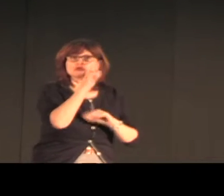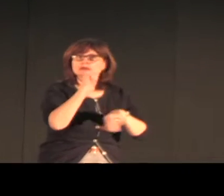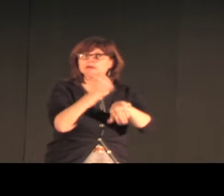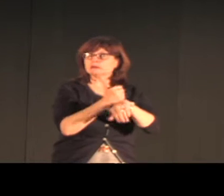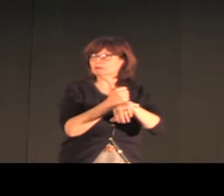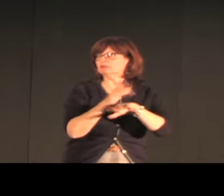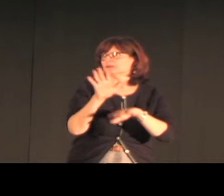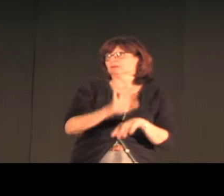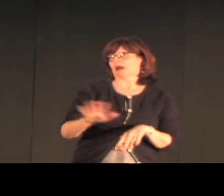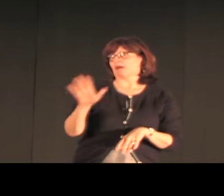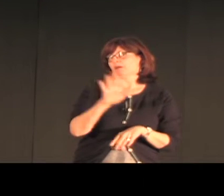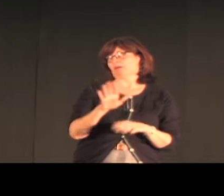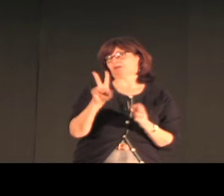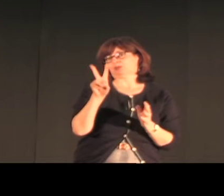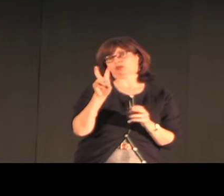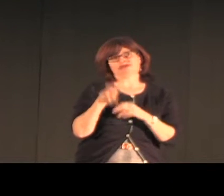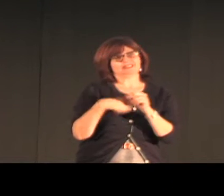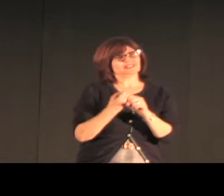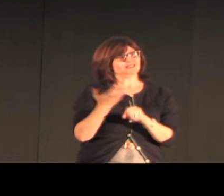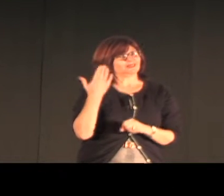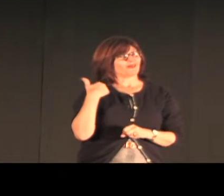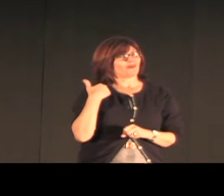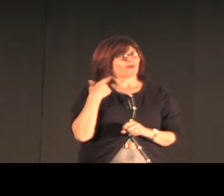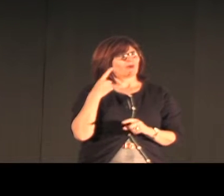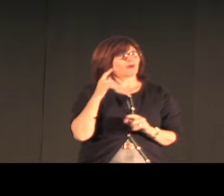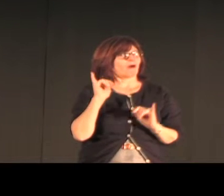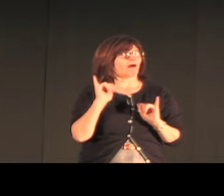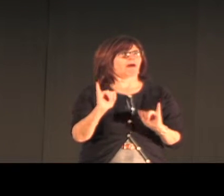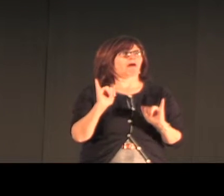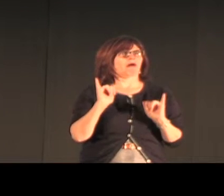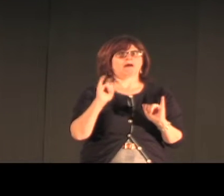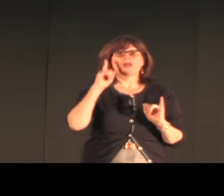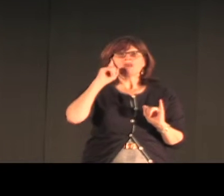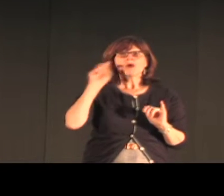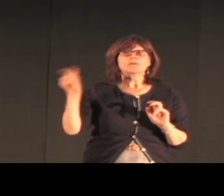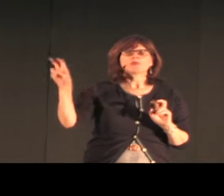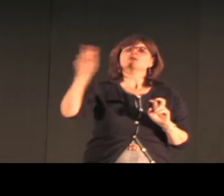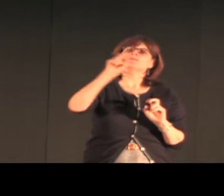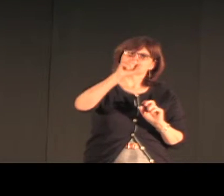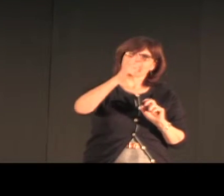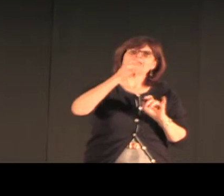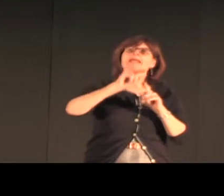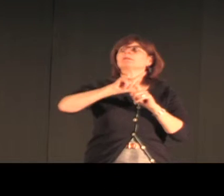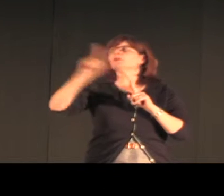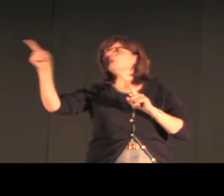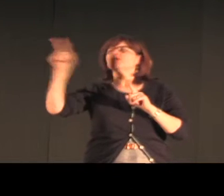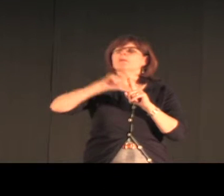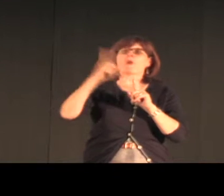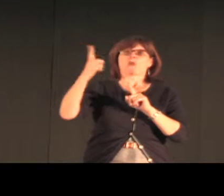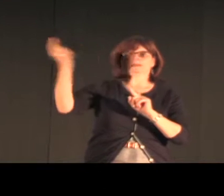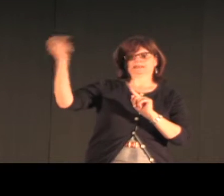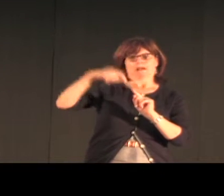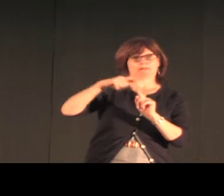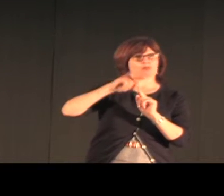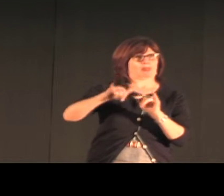So the picture I showed you in the beginning is of the village which was first settled about 200 years ago.